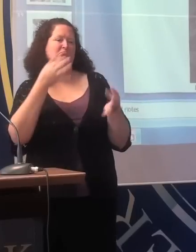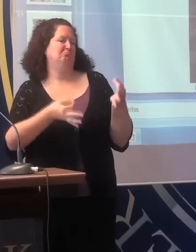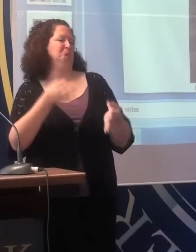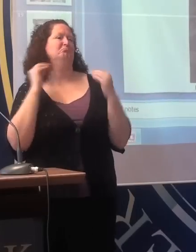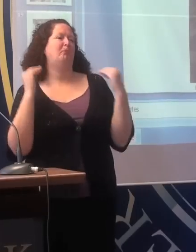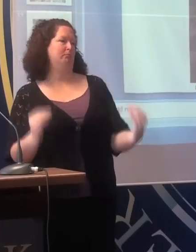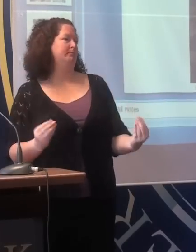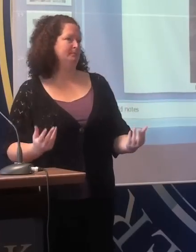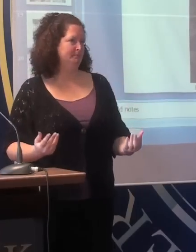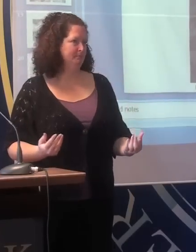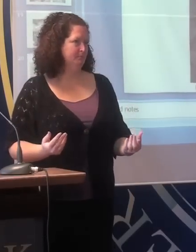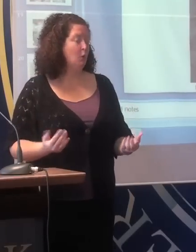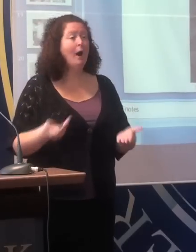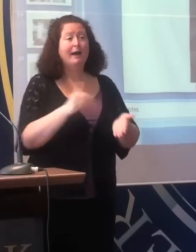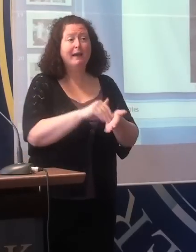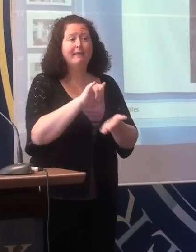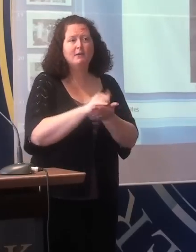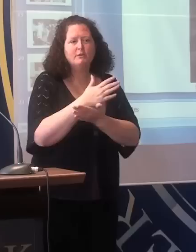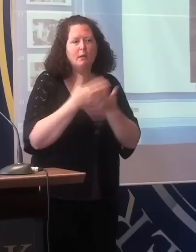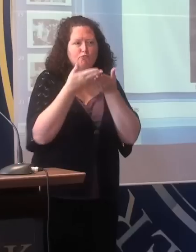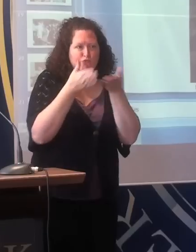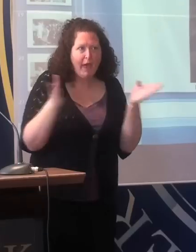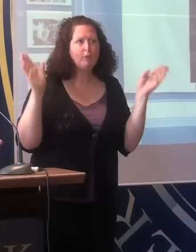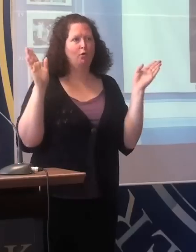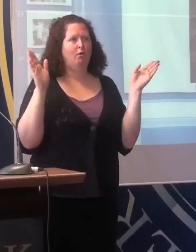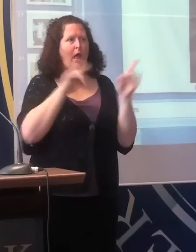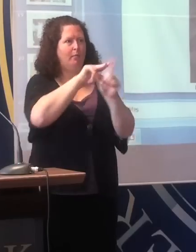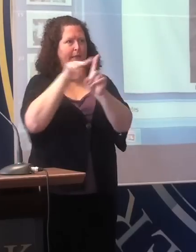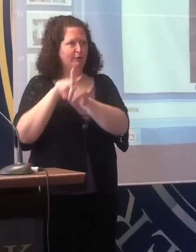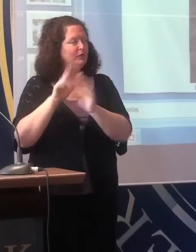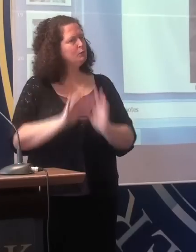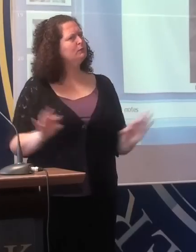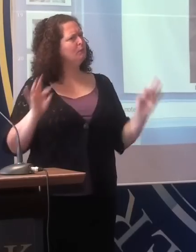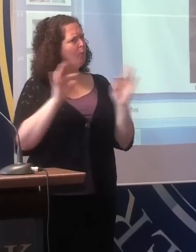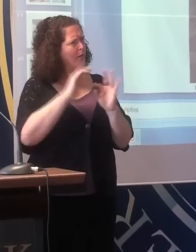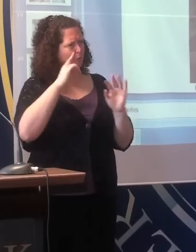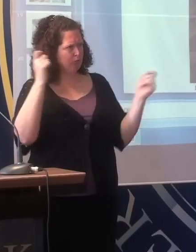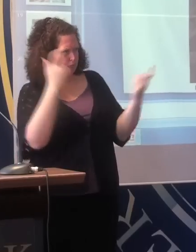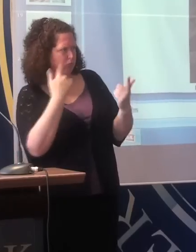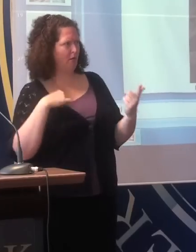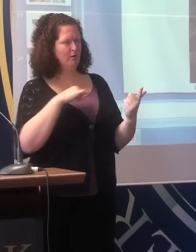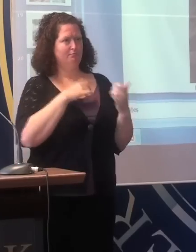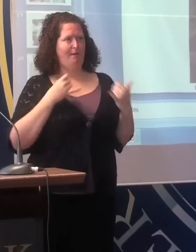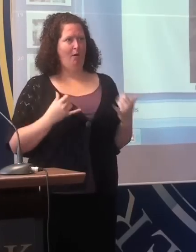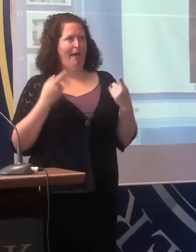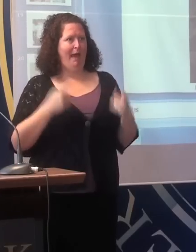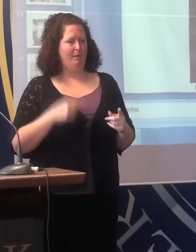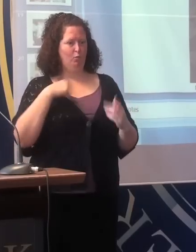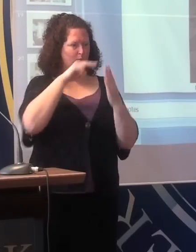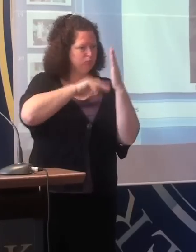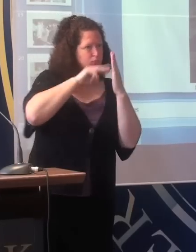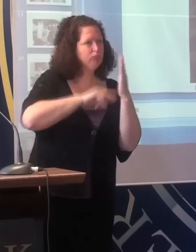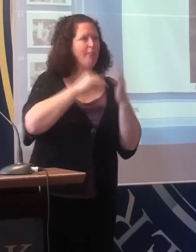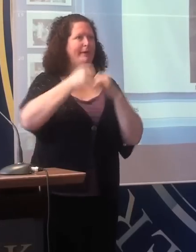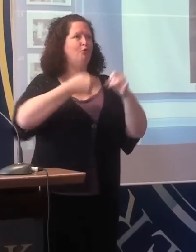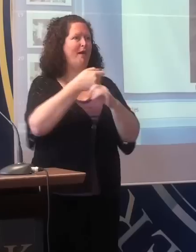of some general application. And it's important for all of us, as we read the press, the international